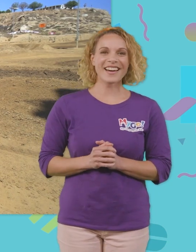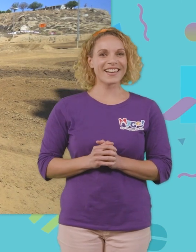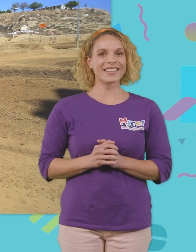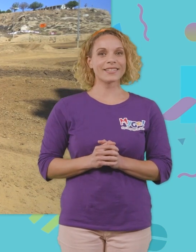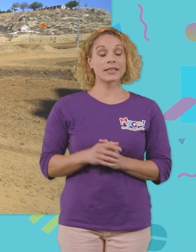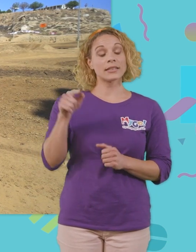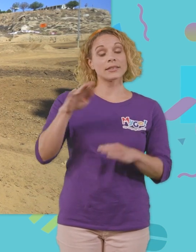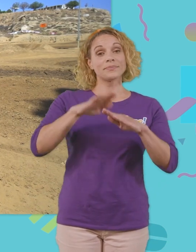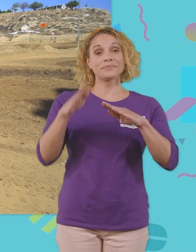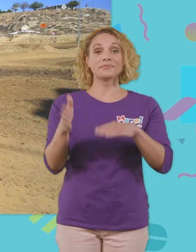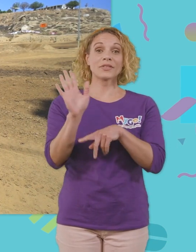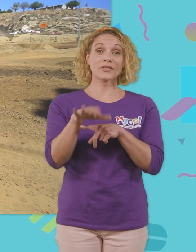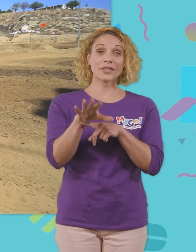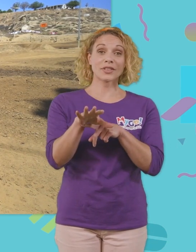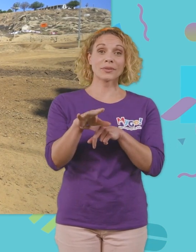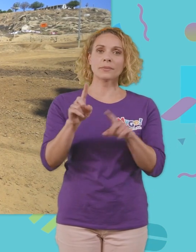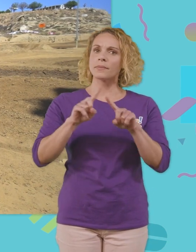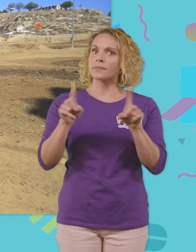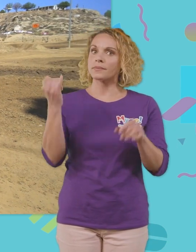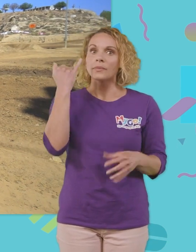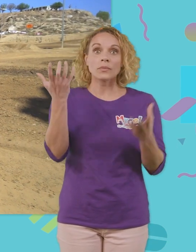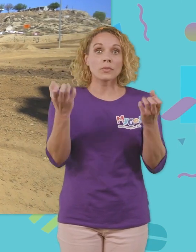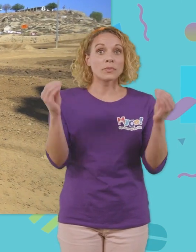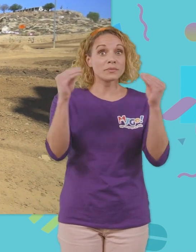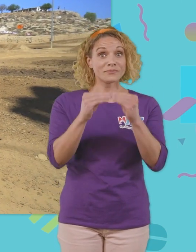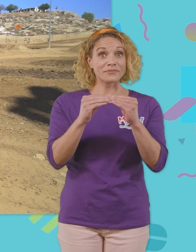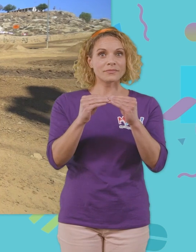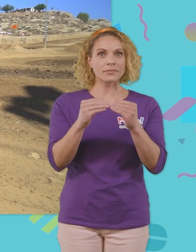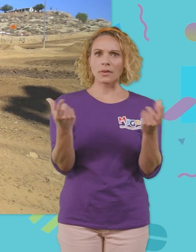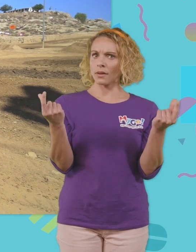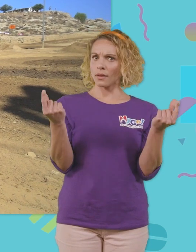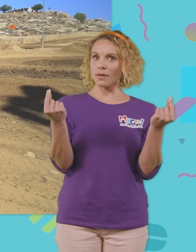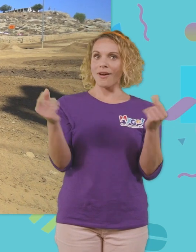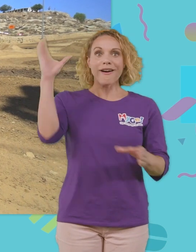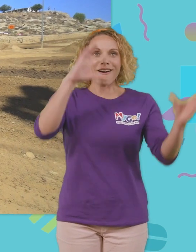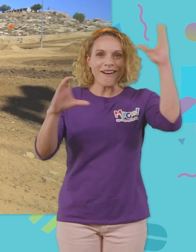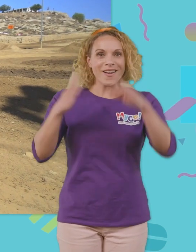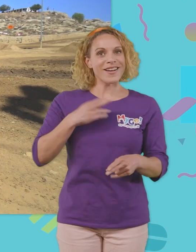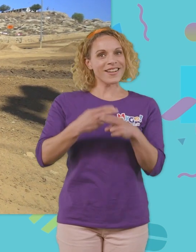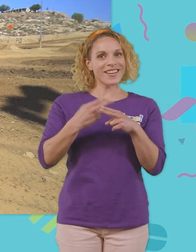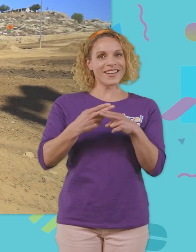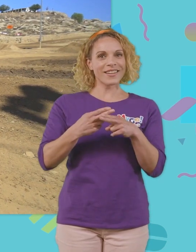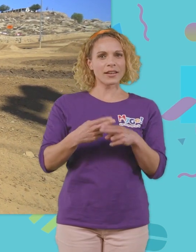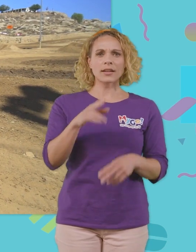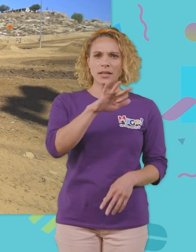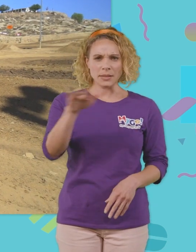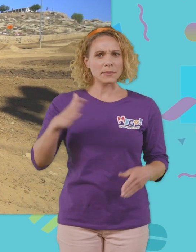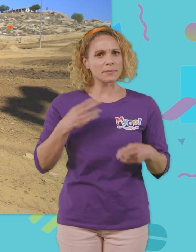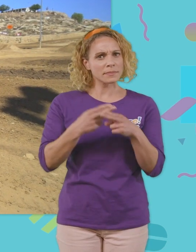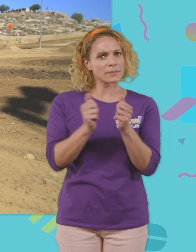the end of this video but if you want to watch more of my videos all you have to do is search for my name will you spell my name with me